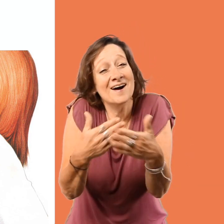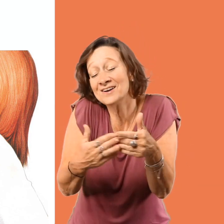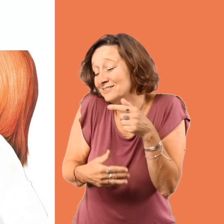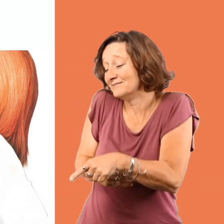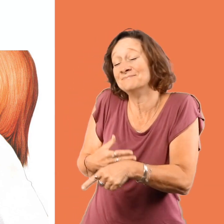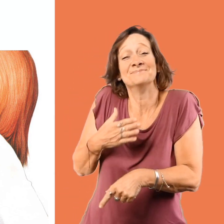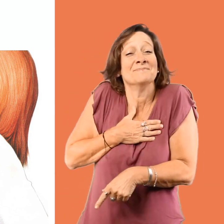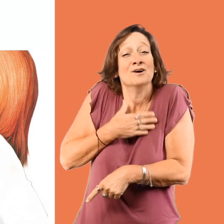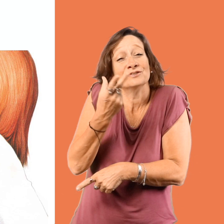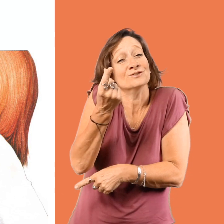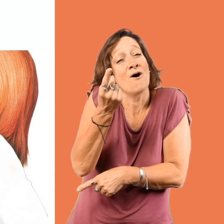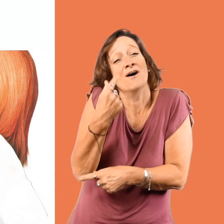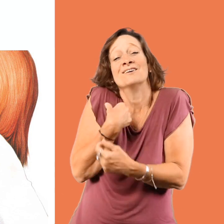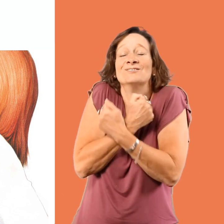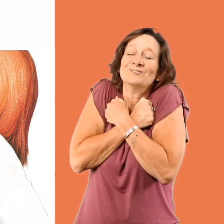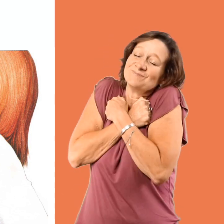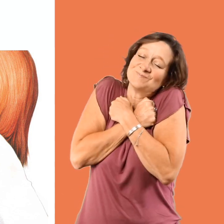But I love my dog.